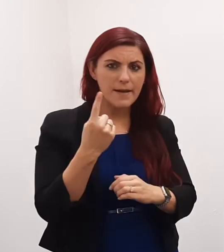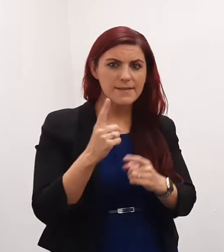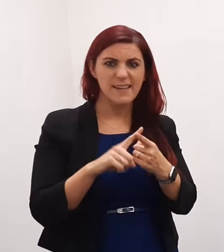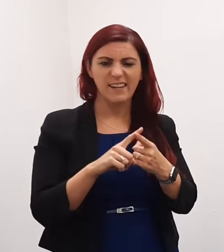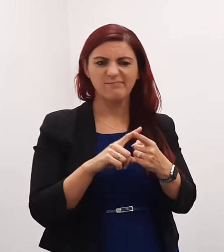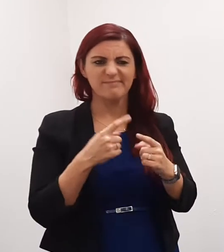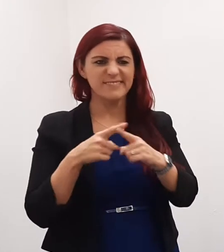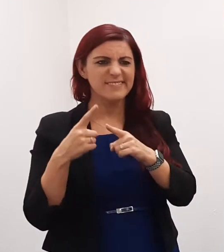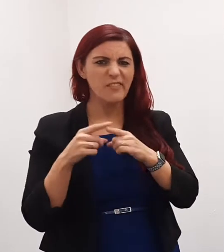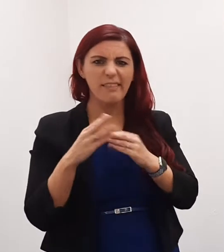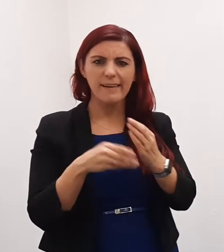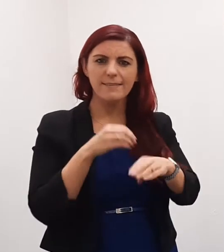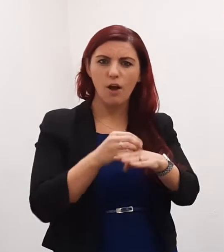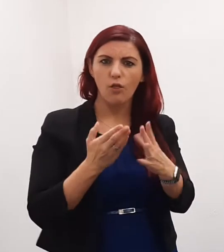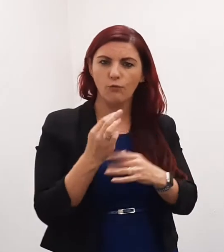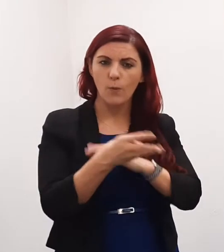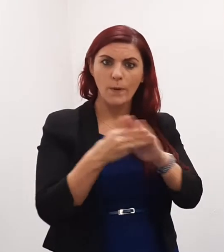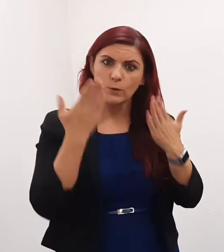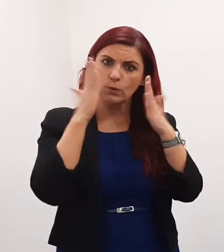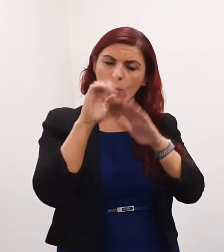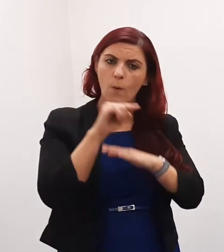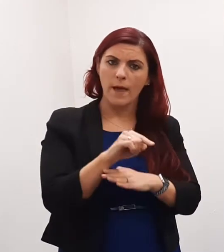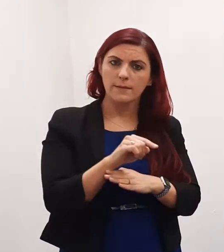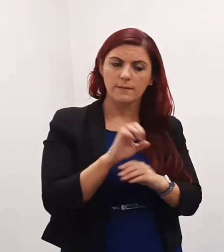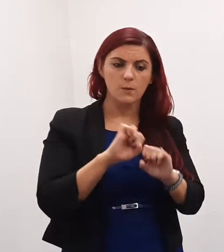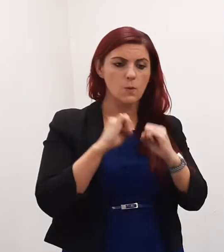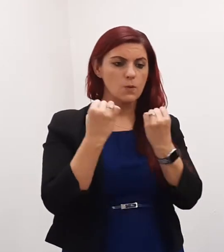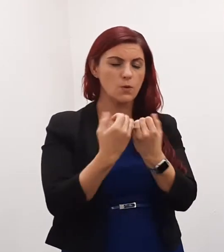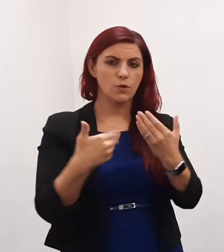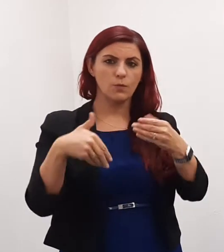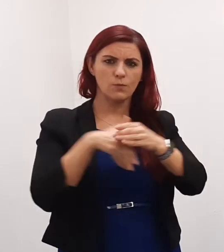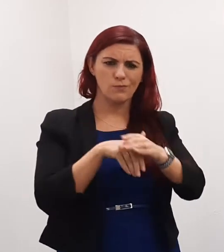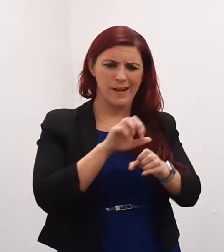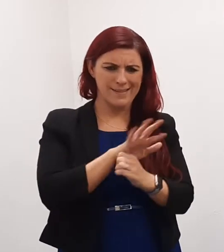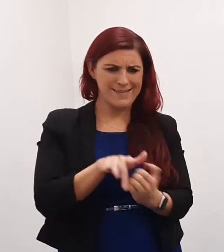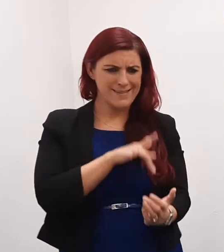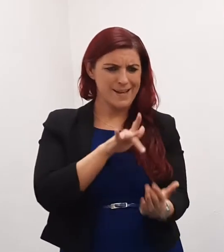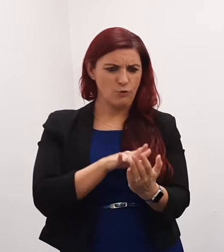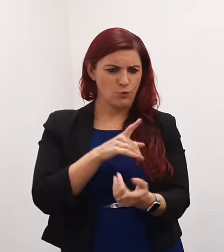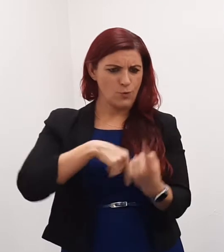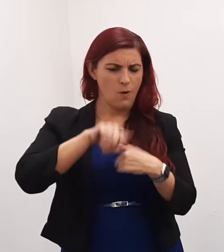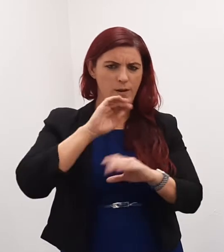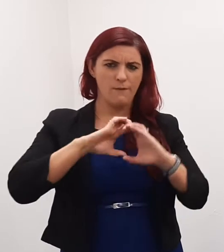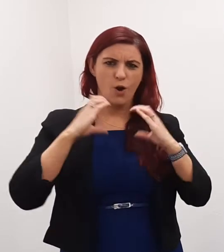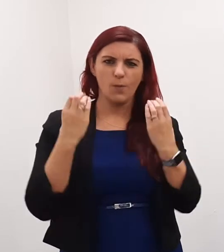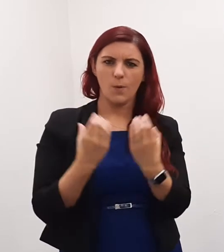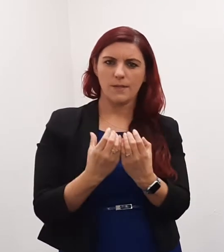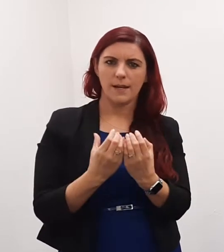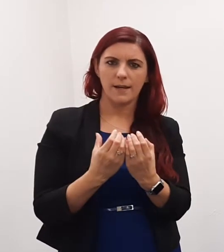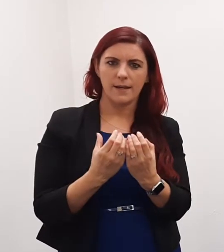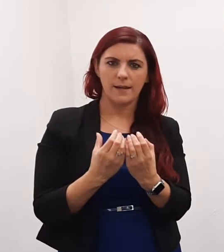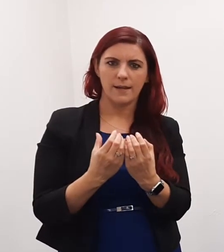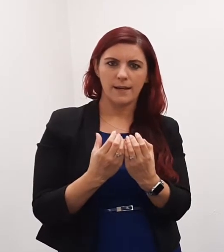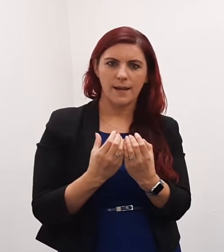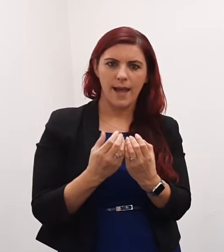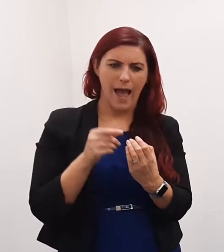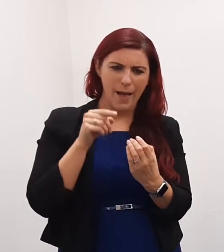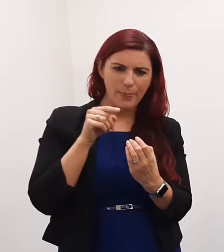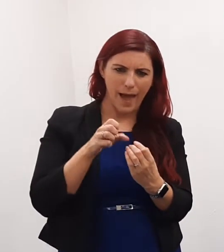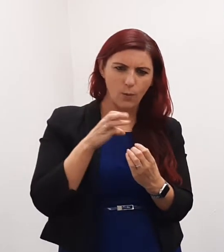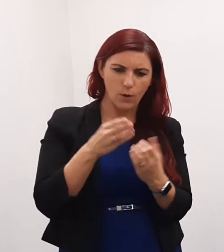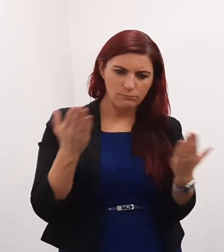social inclusion initiatives reach into the heart of our community and weave the fabric of healthy,